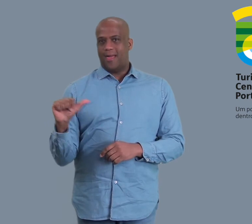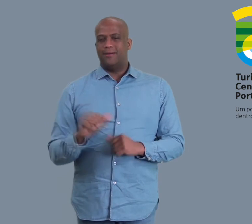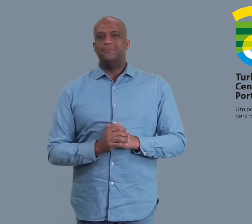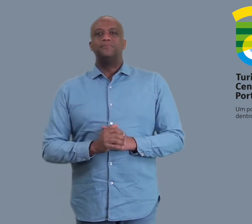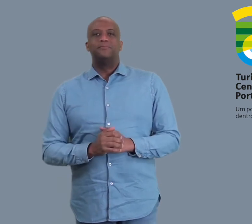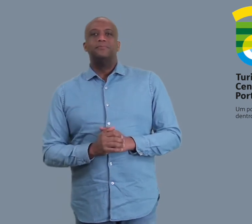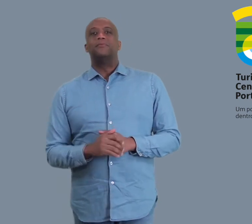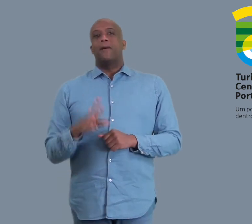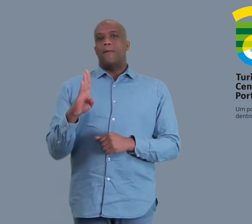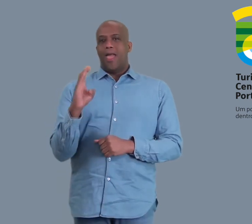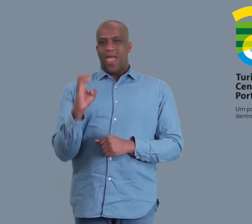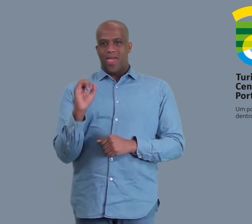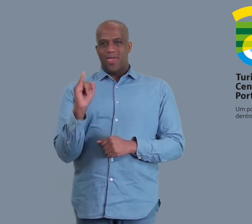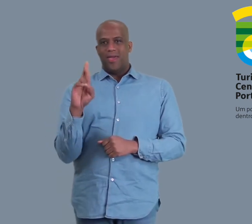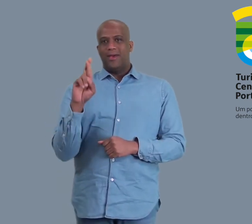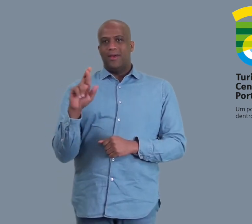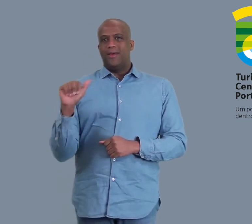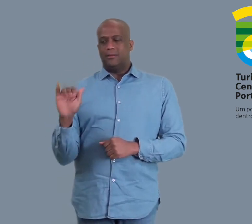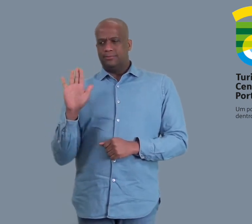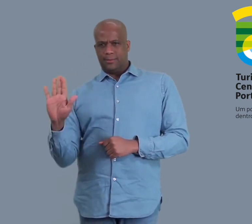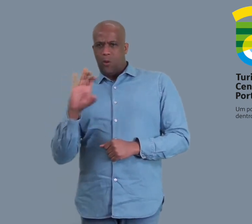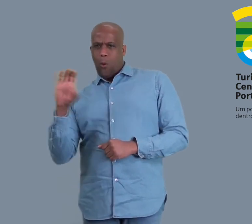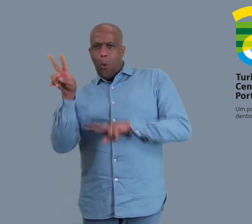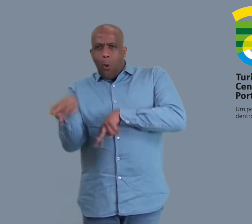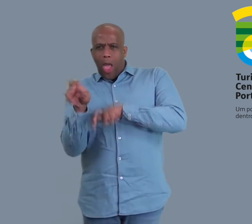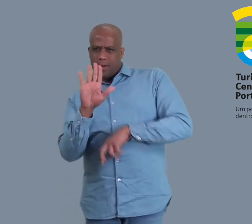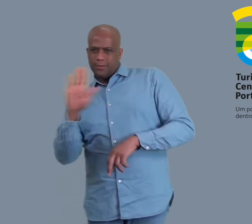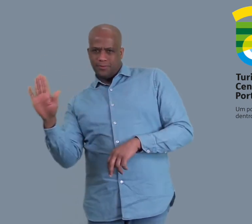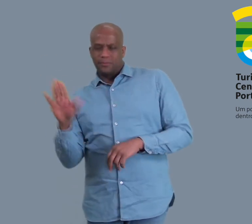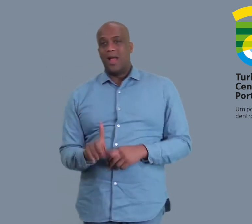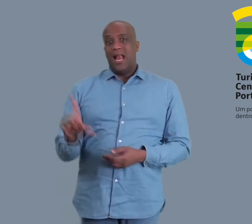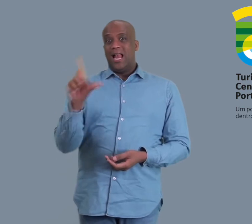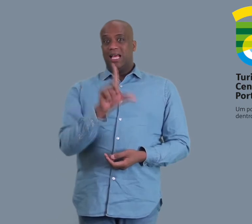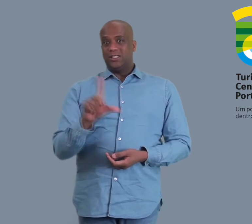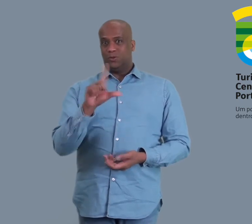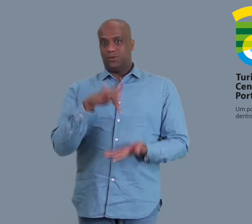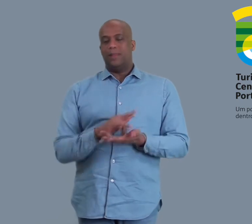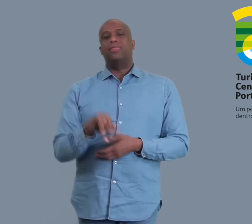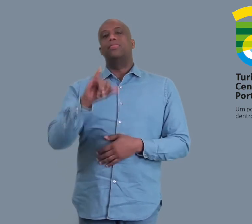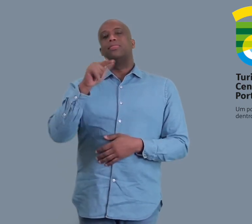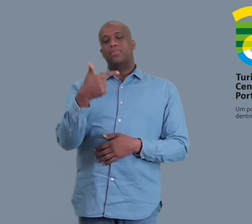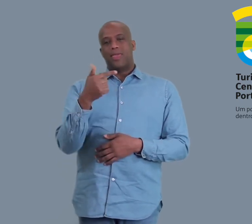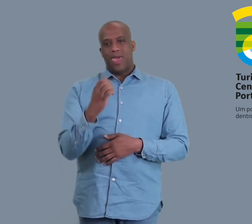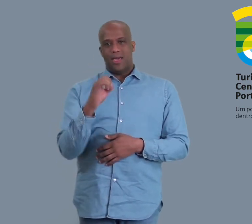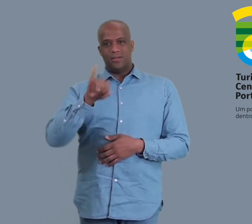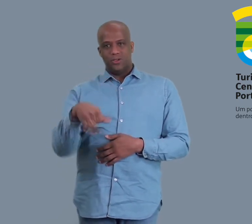Beira Interior, Lisboa, and Tejo regions.